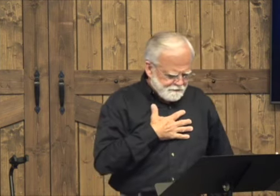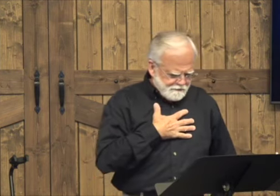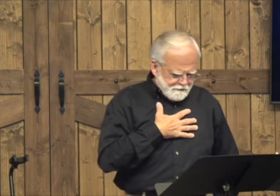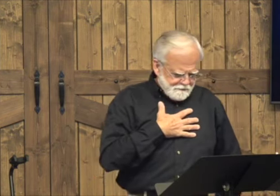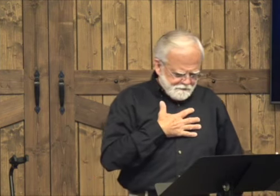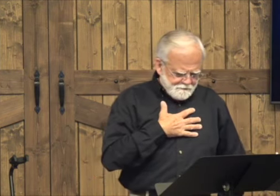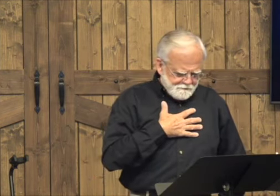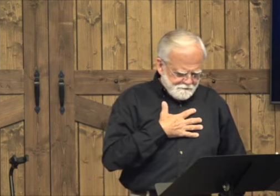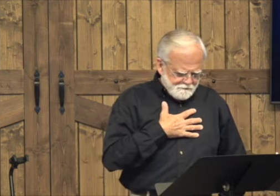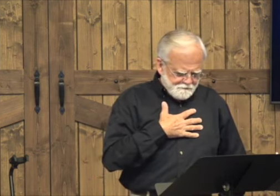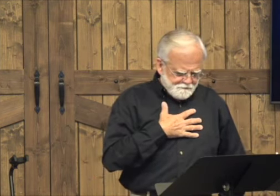on Him.